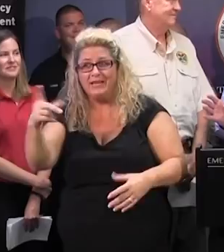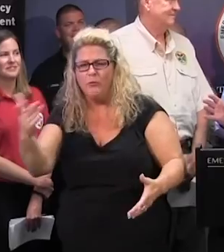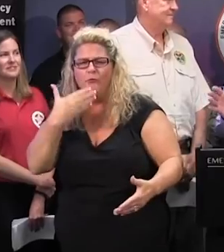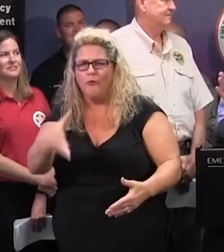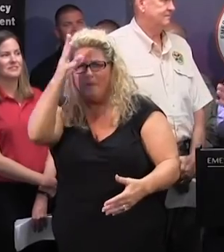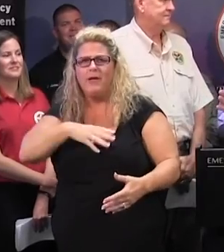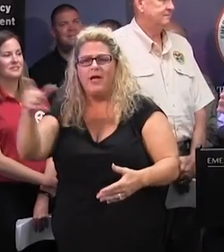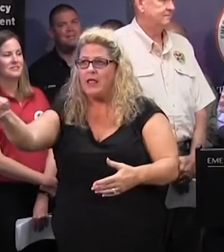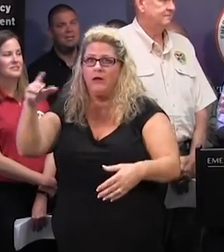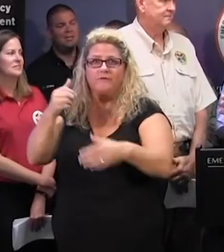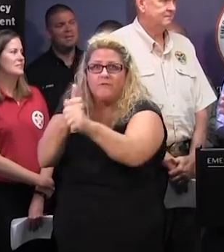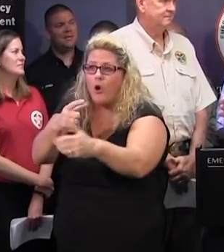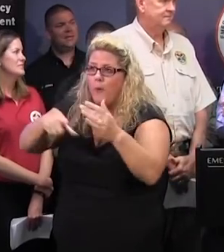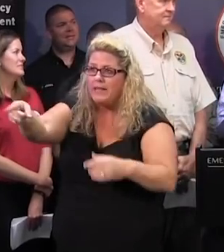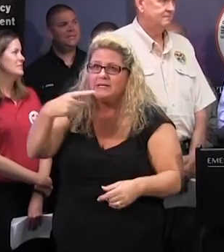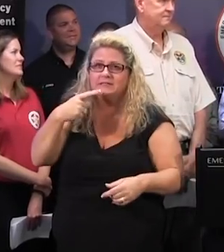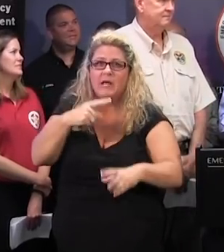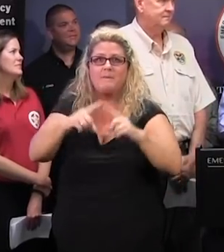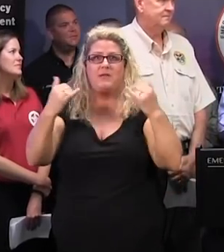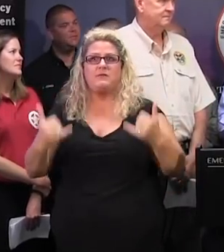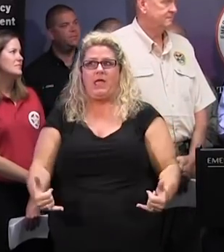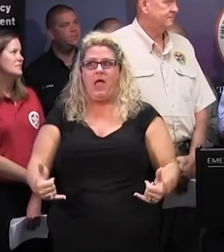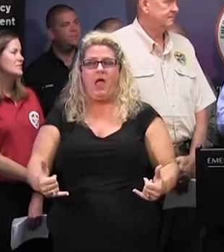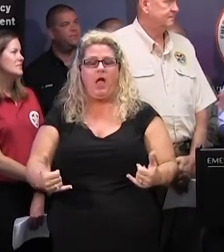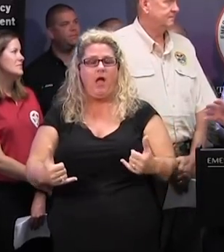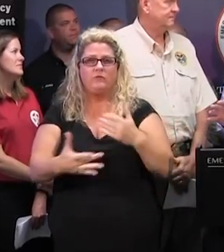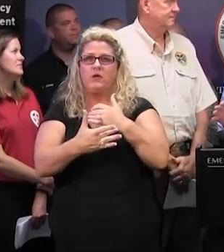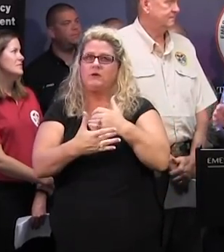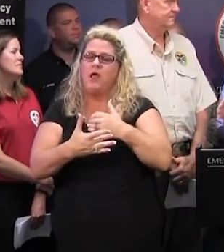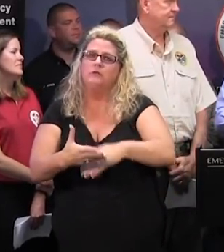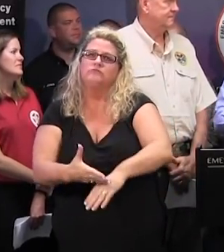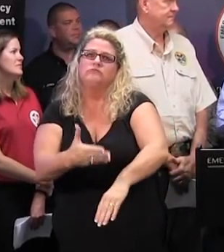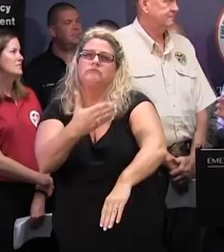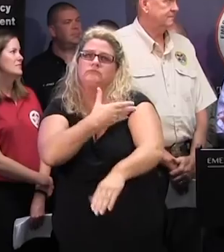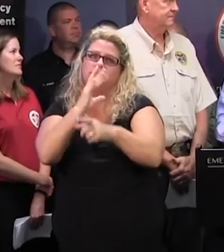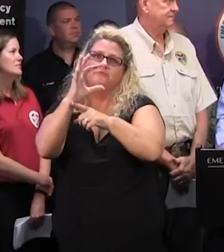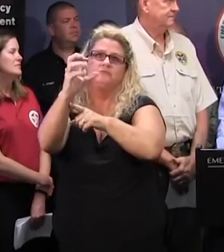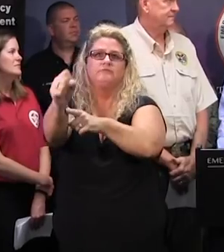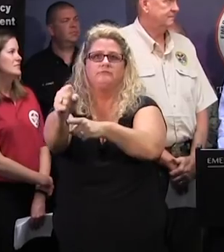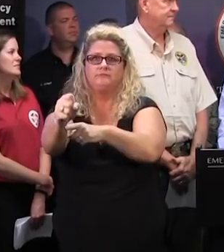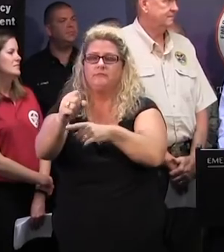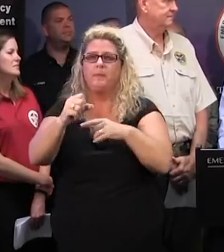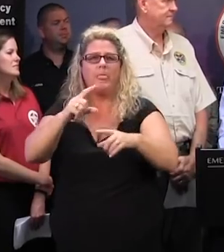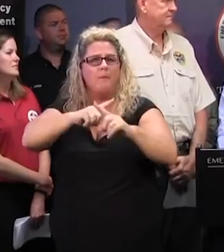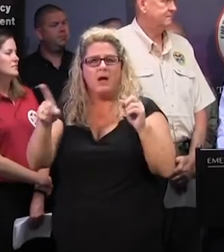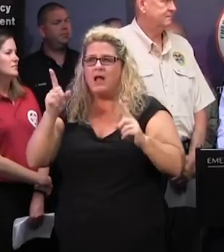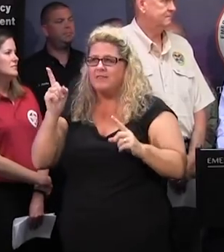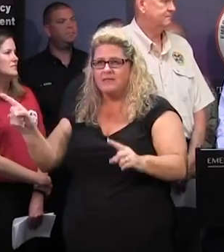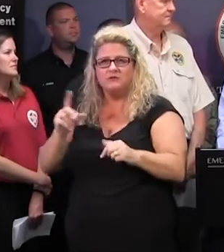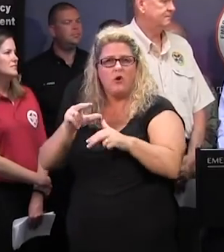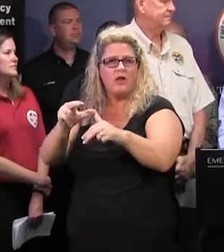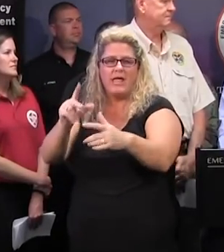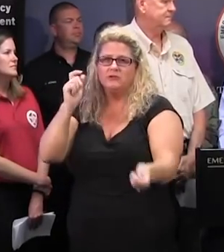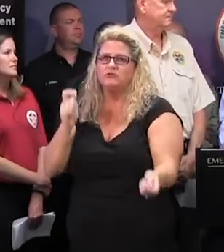Things have changed a lot. We can still predict a lot, but this particular storm is unpredictable. Things have already changed so many times, but we're